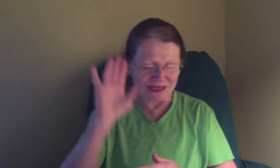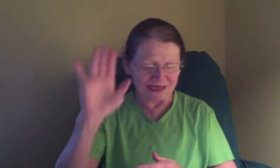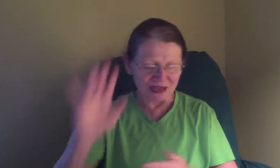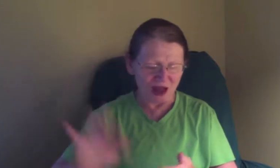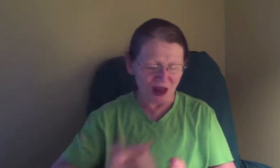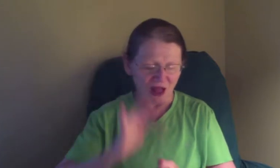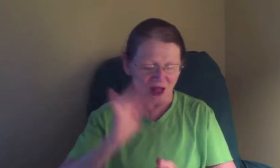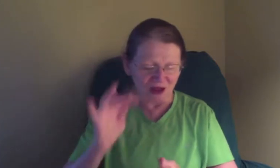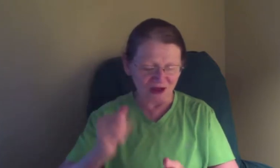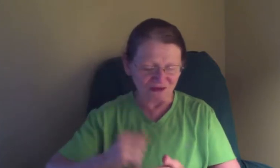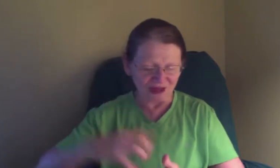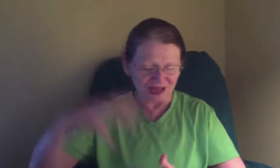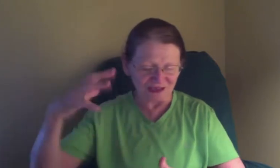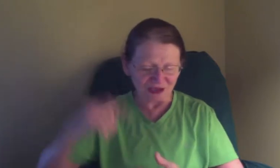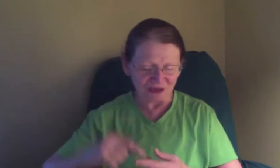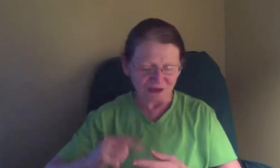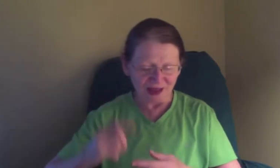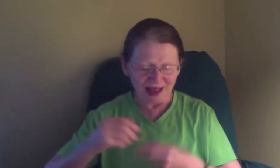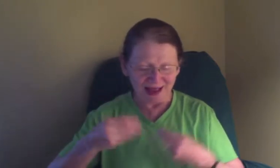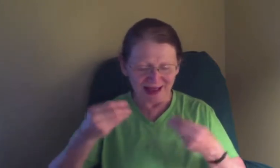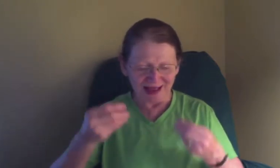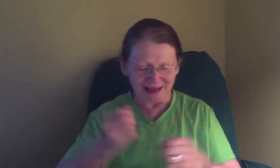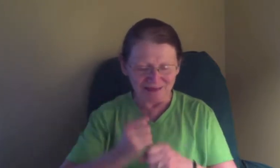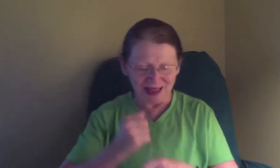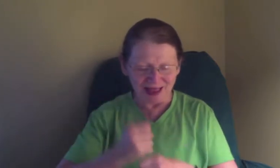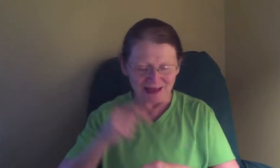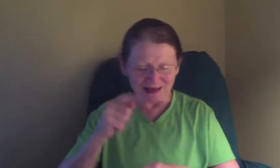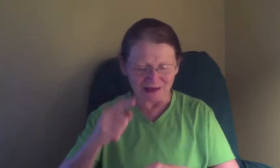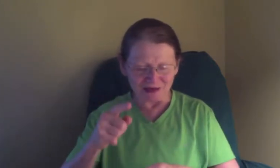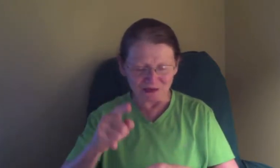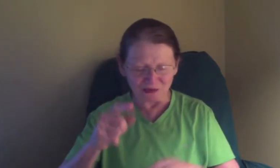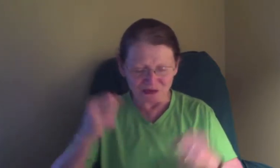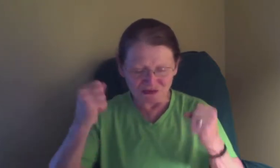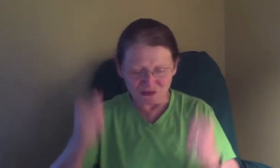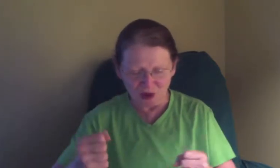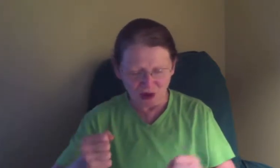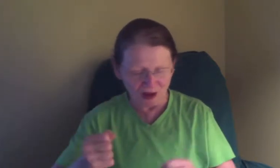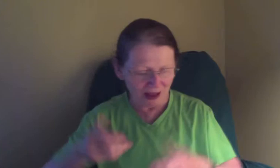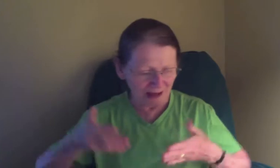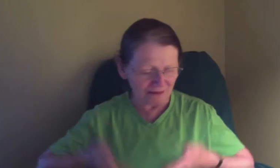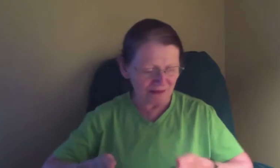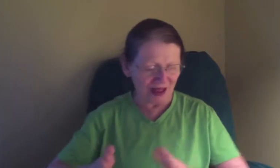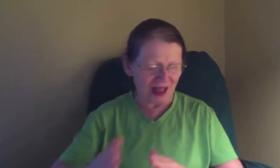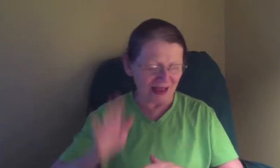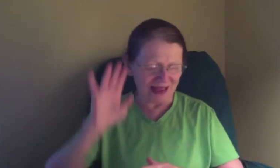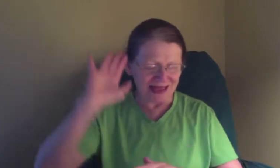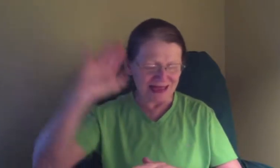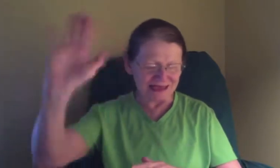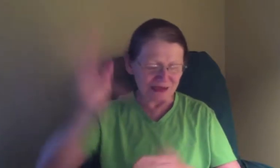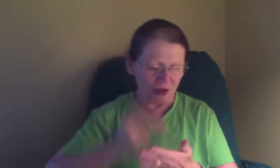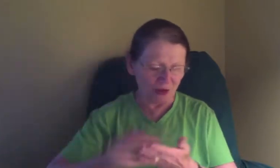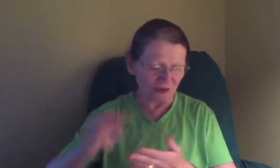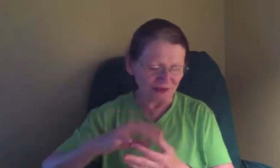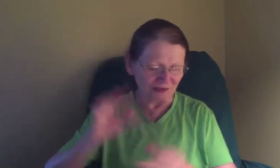but I don't if it was bad. I don't know if